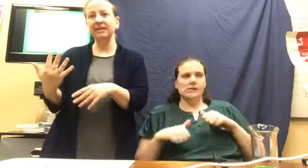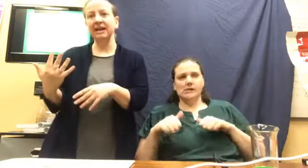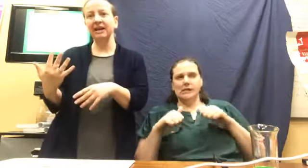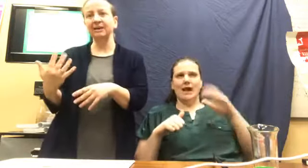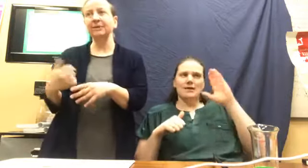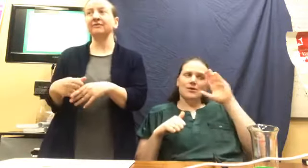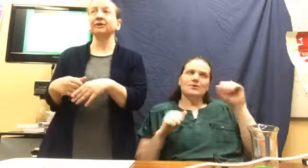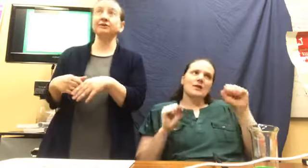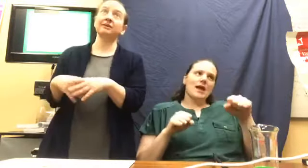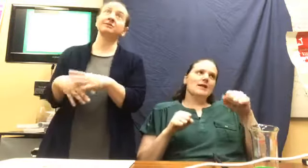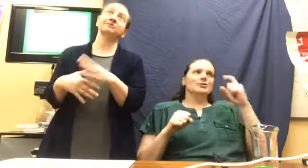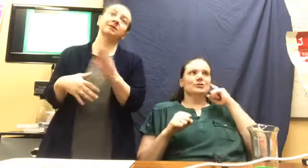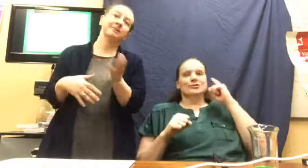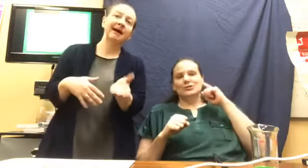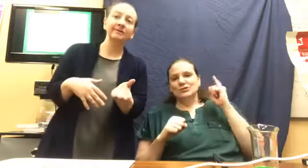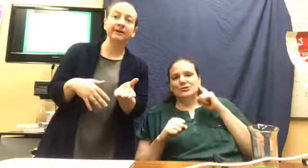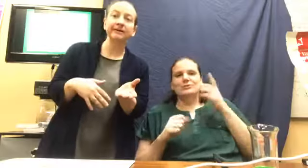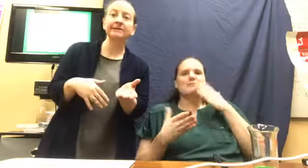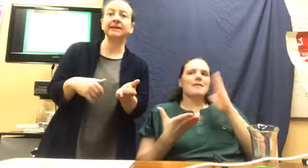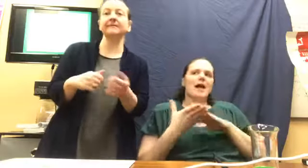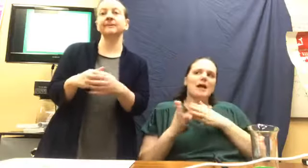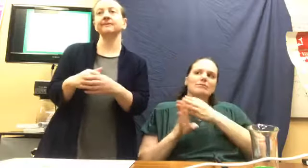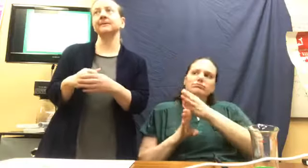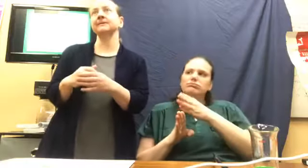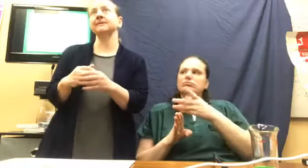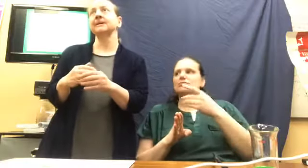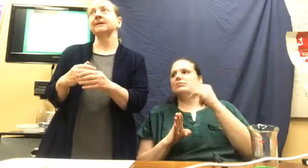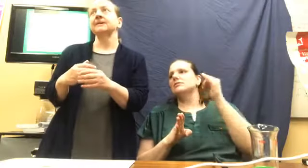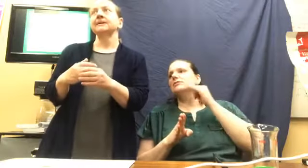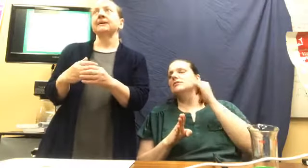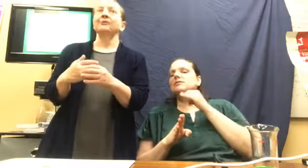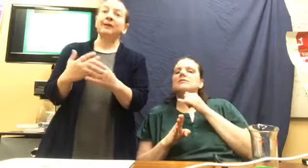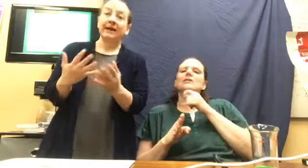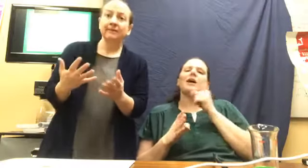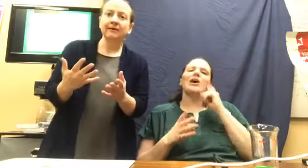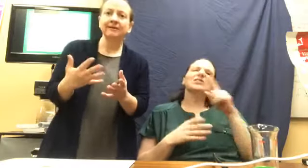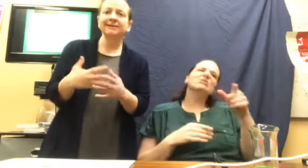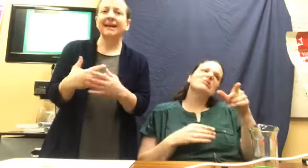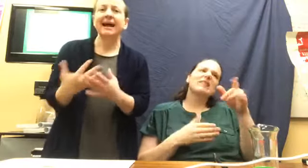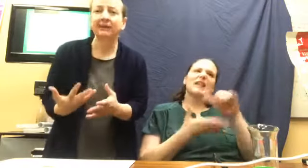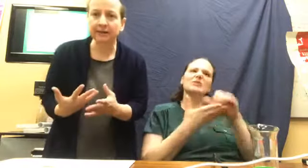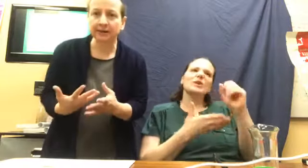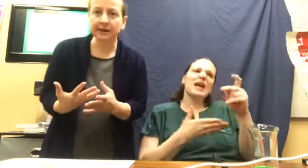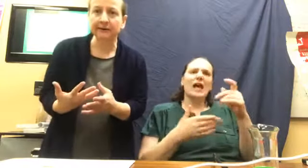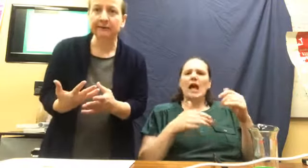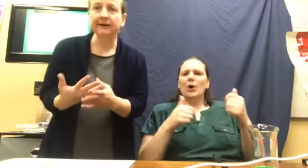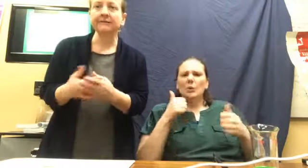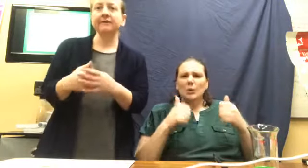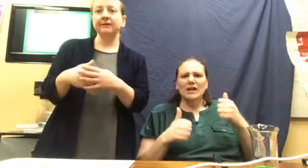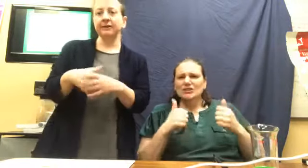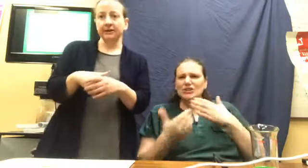there, but I've heard there's really bad ones. And I've heard there's okay ones. And how do I know if they're any good?